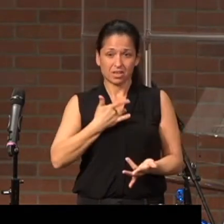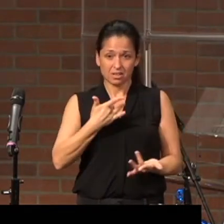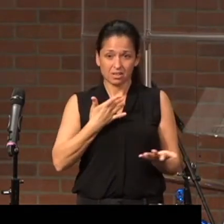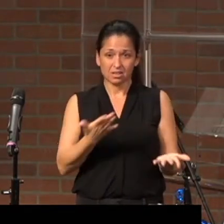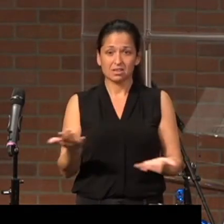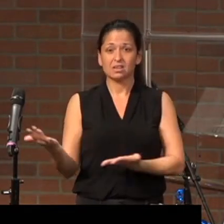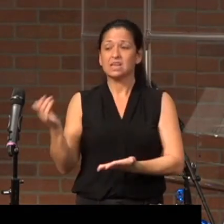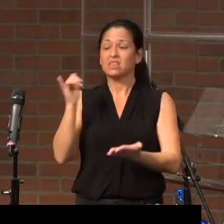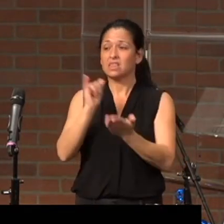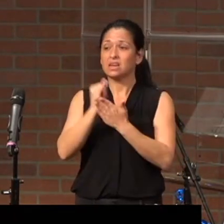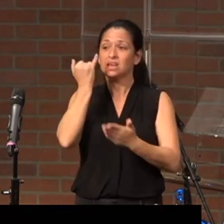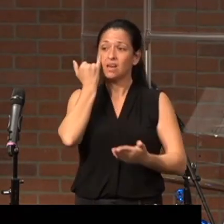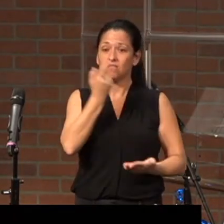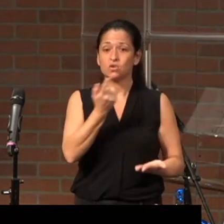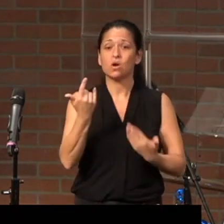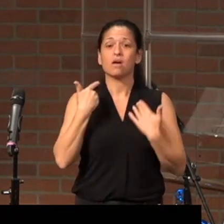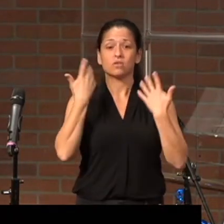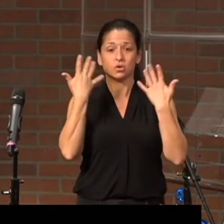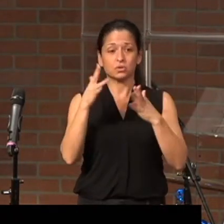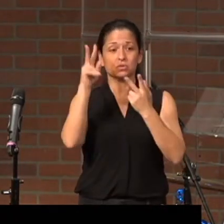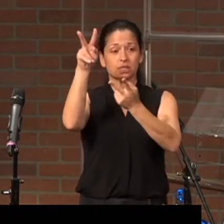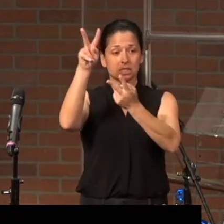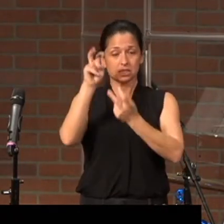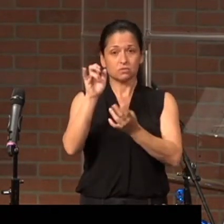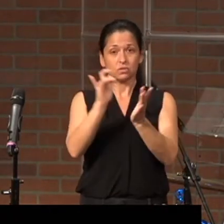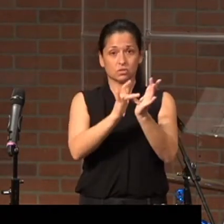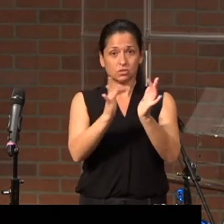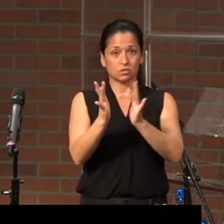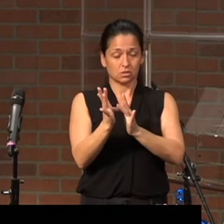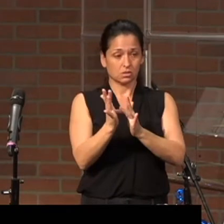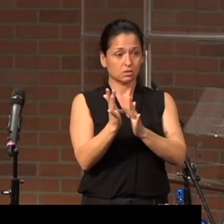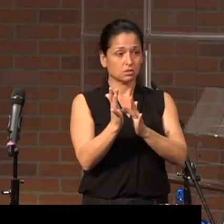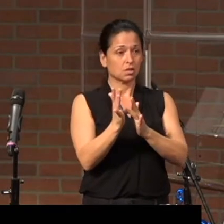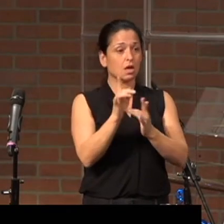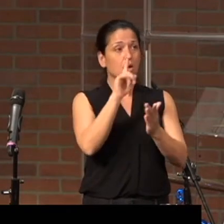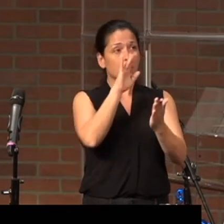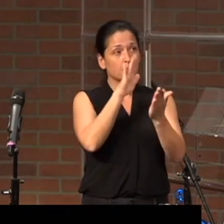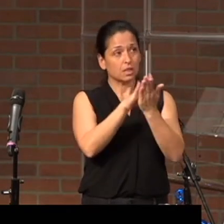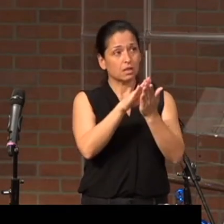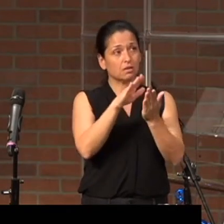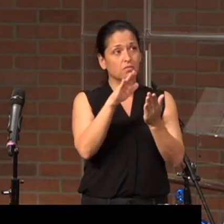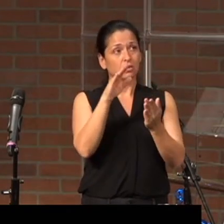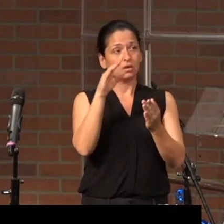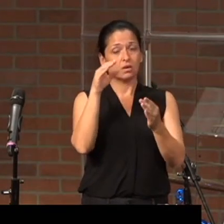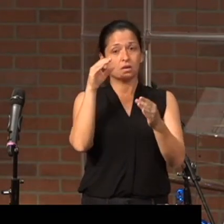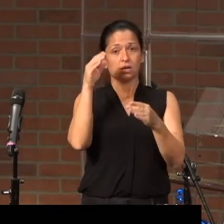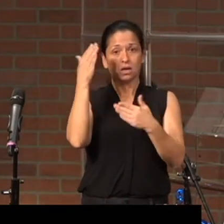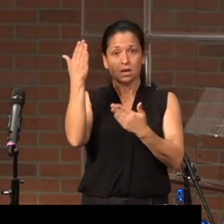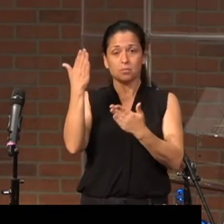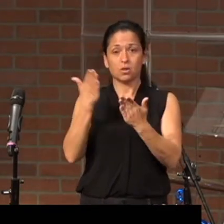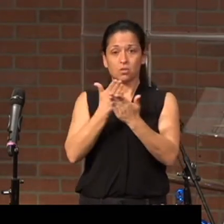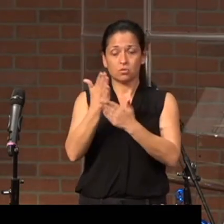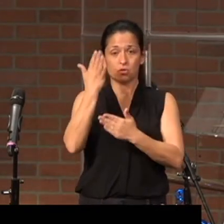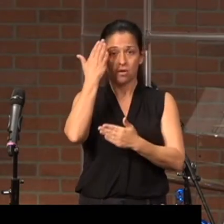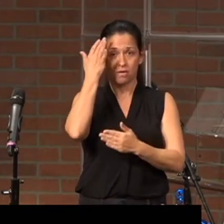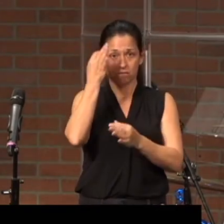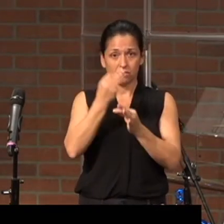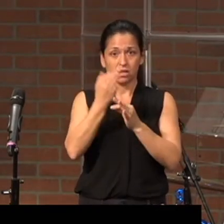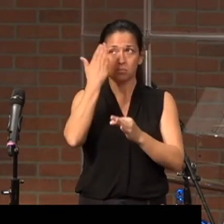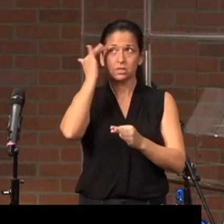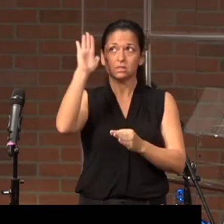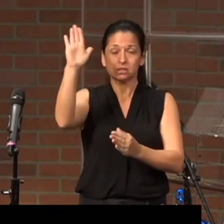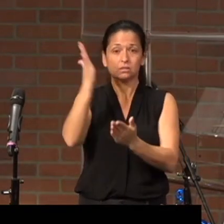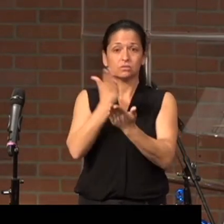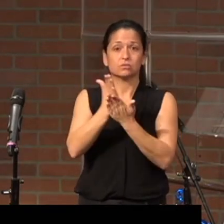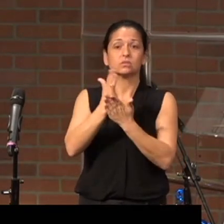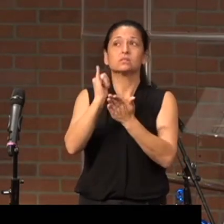That if you have received Jesus, believed in him through faith because of his righteousness, that